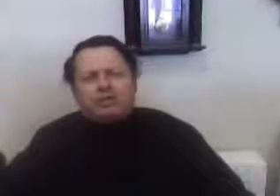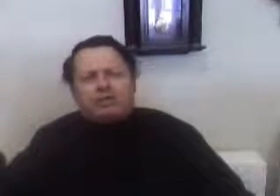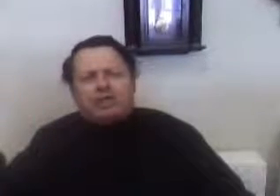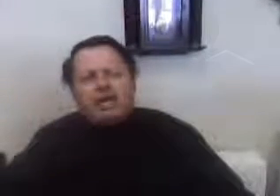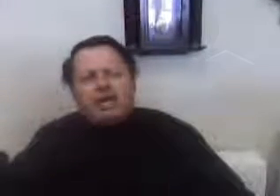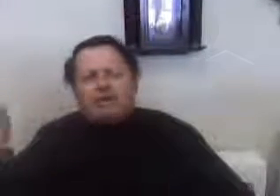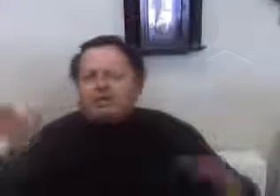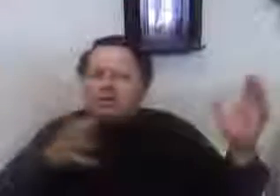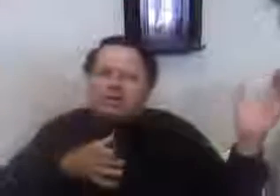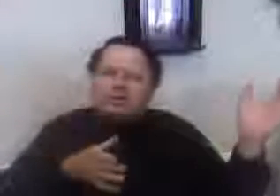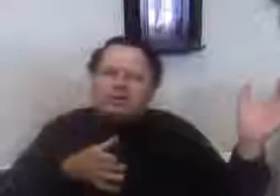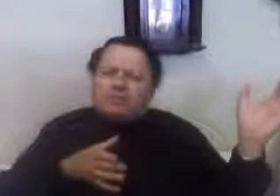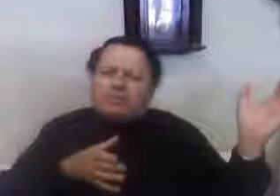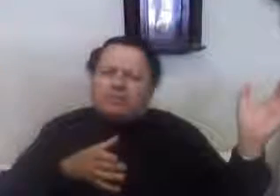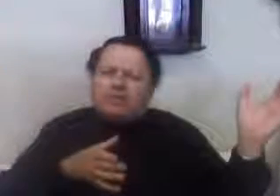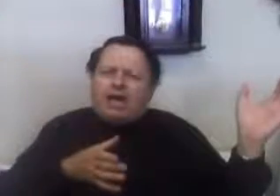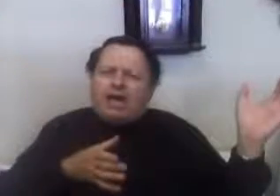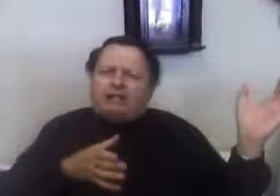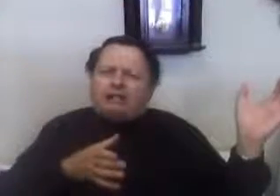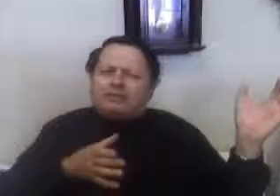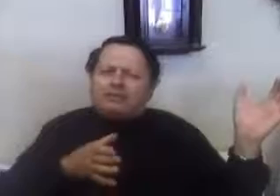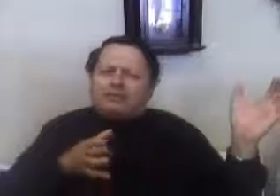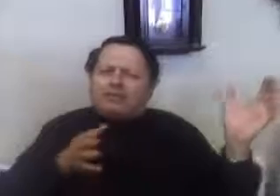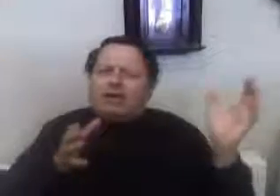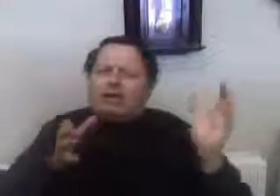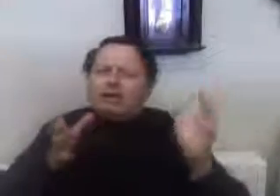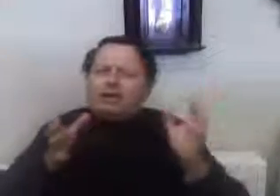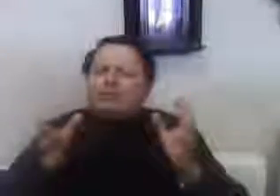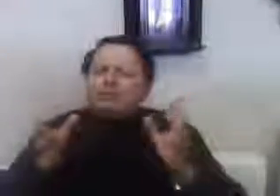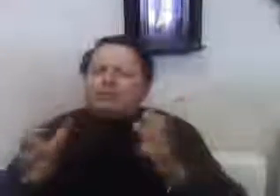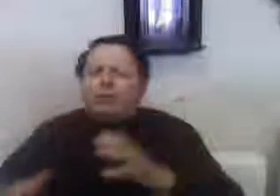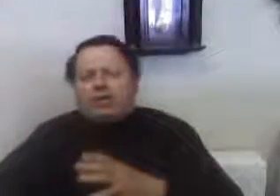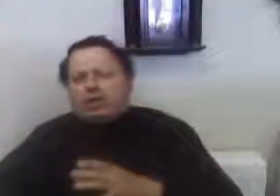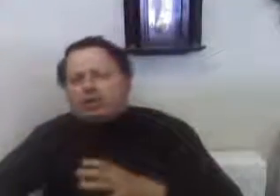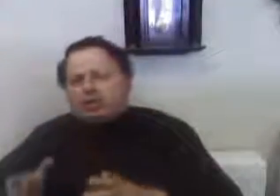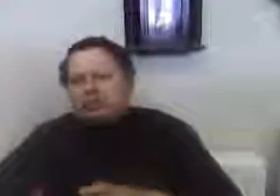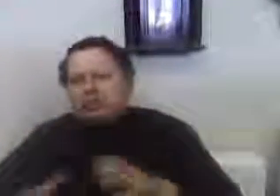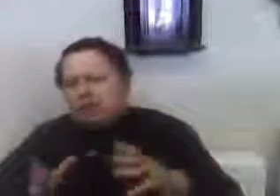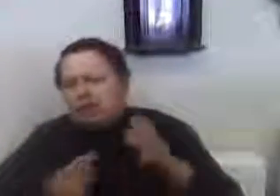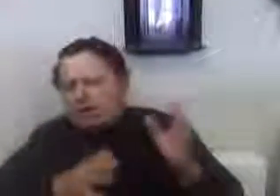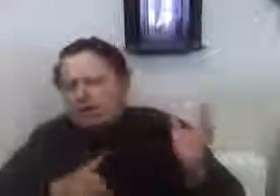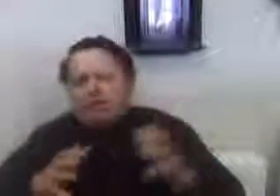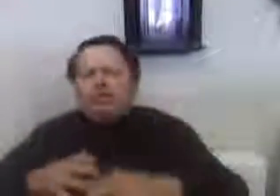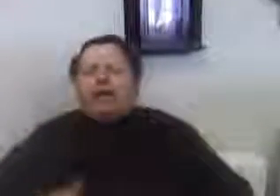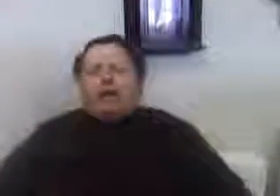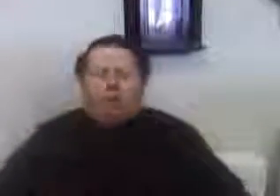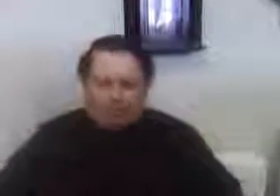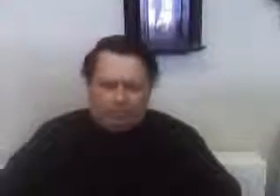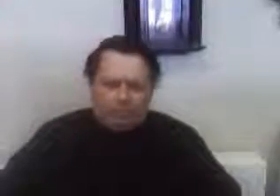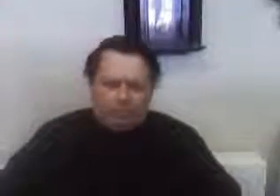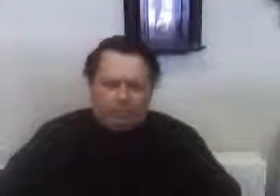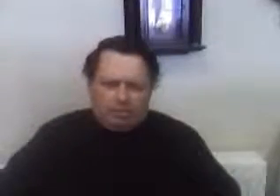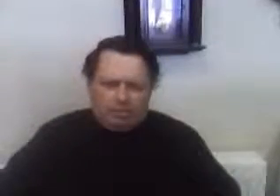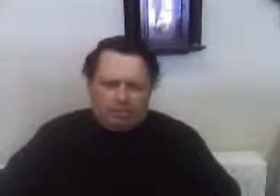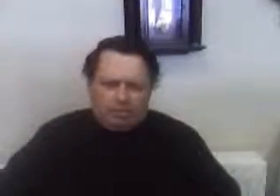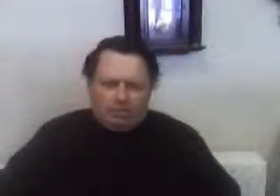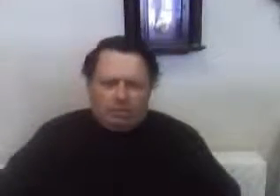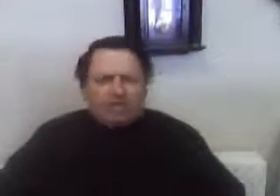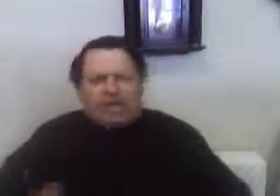says, you got 30 billion dollars, the employees should share in that wealth. Instead